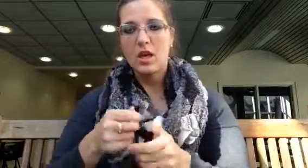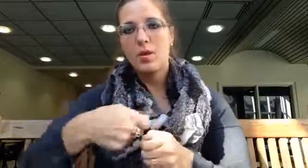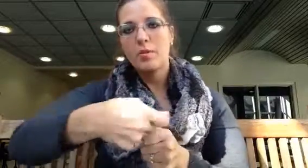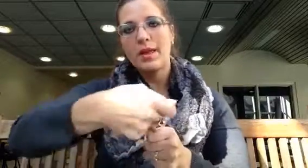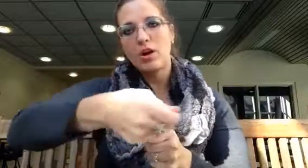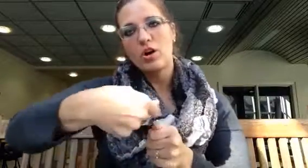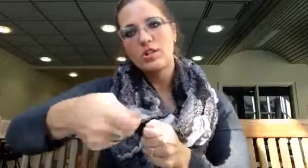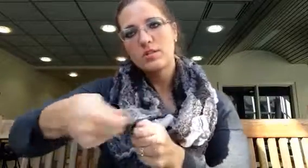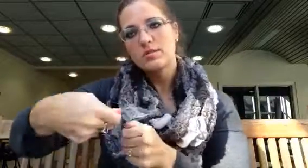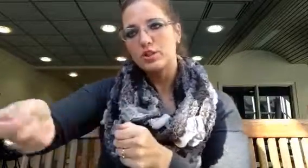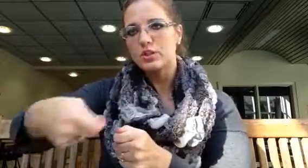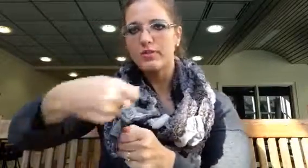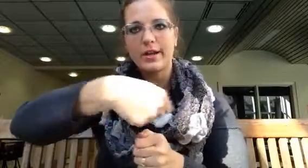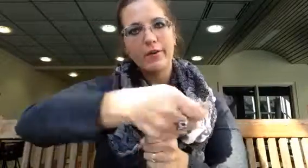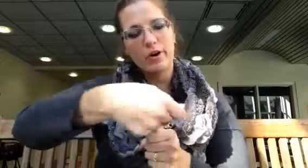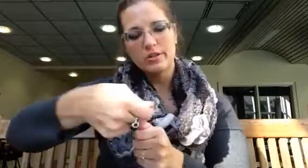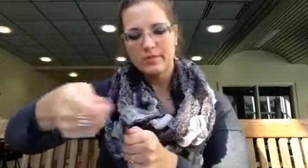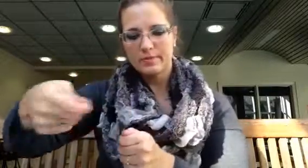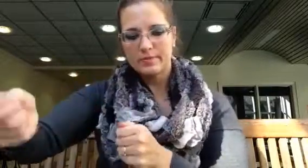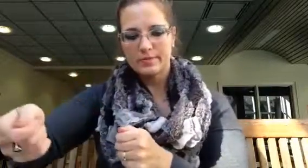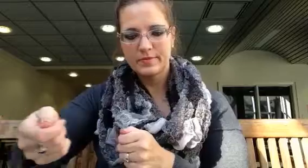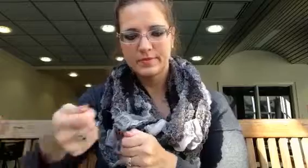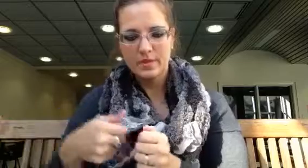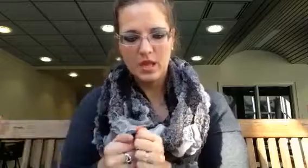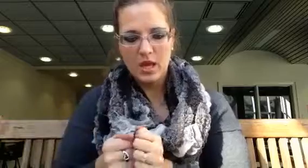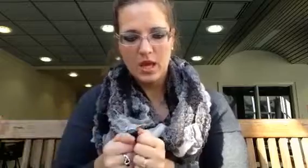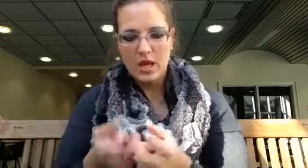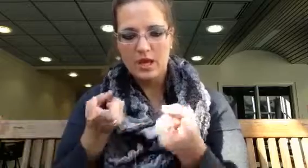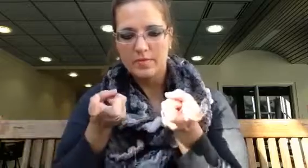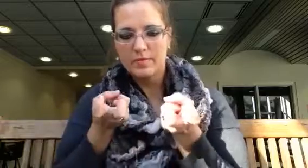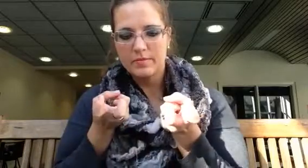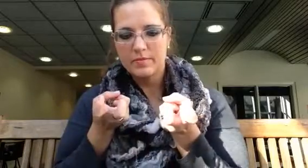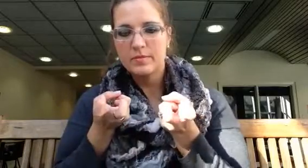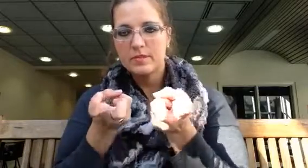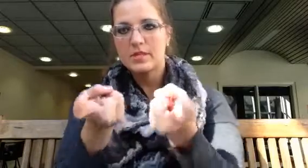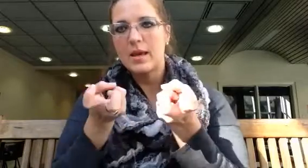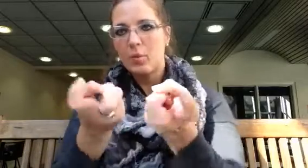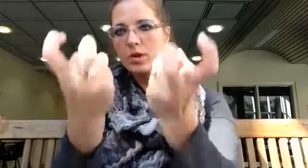Play cards. And you're shuffling out cards. Um. Skateboard.